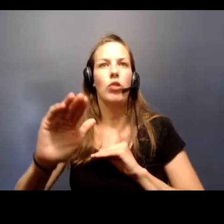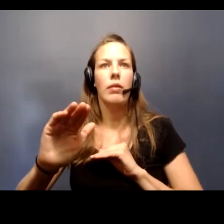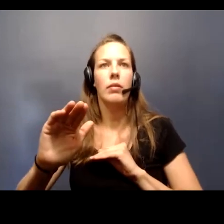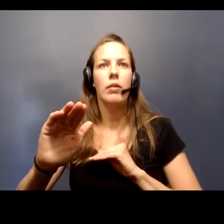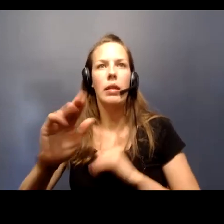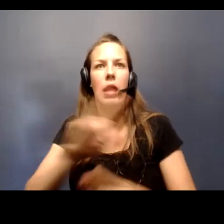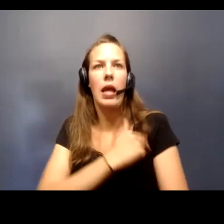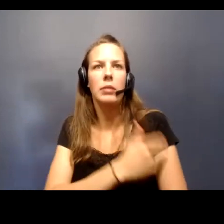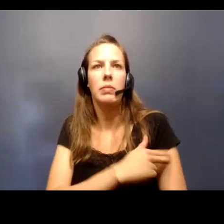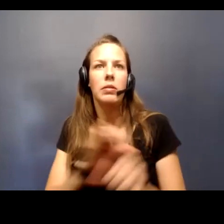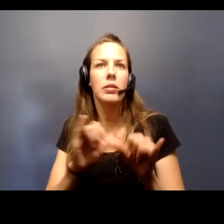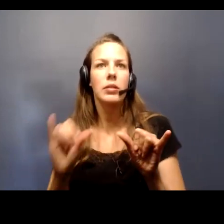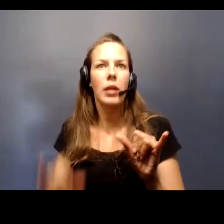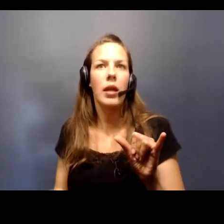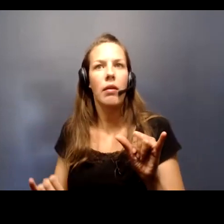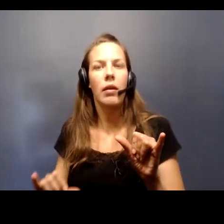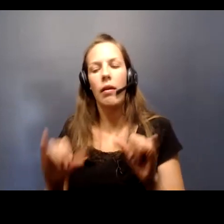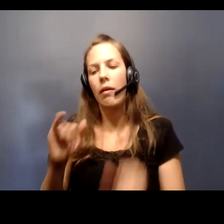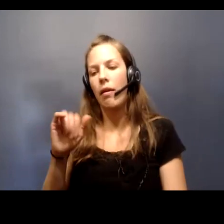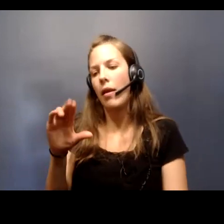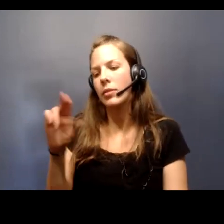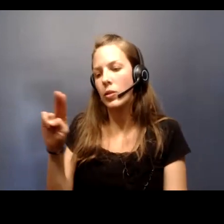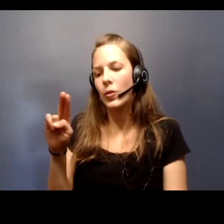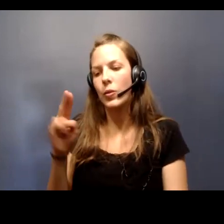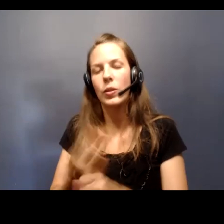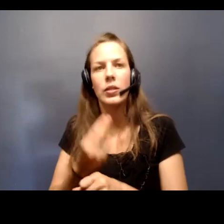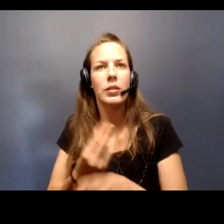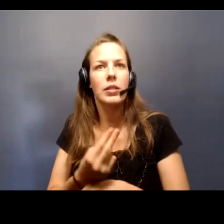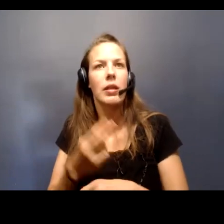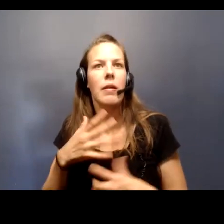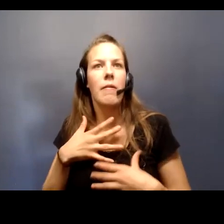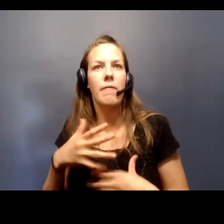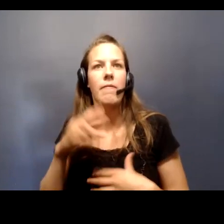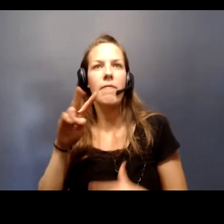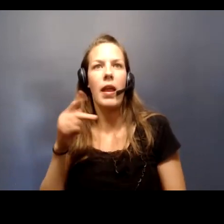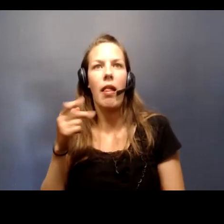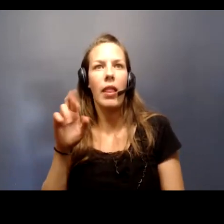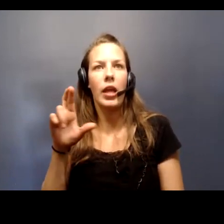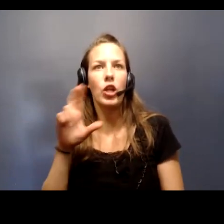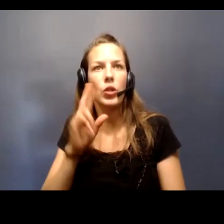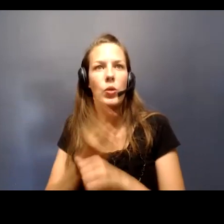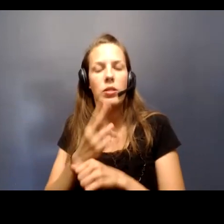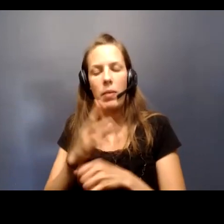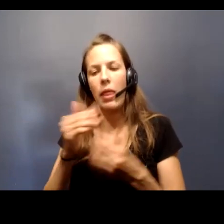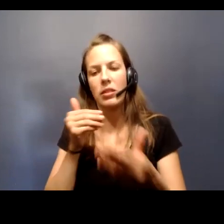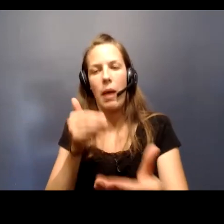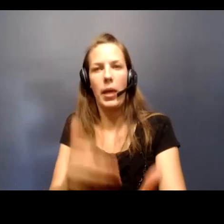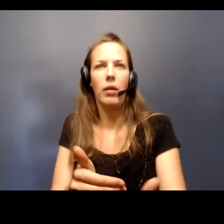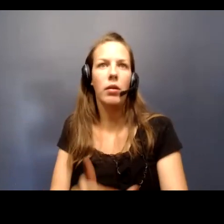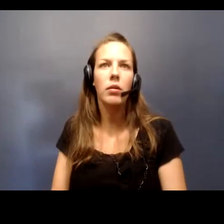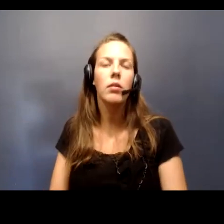hospitalizations, ICU use, ventilator use, but I think that's coming over the next couple of weeks.